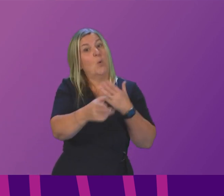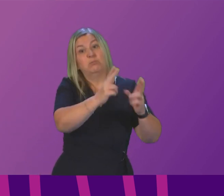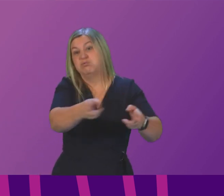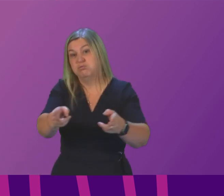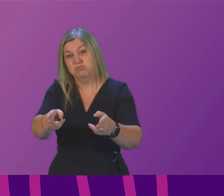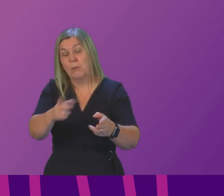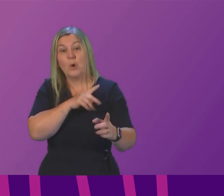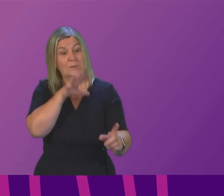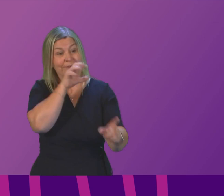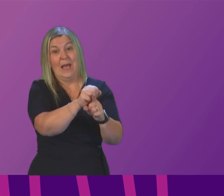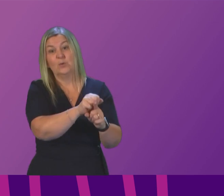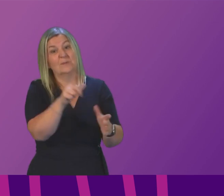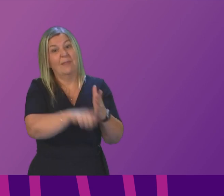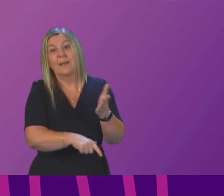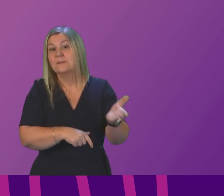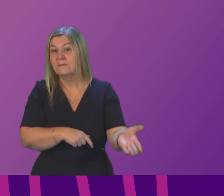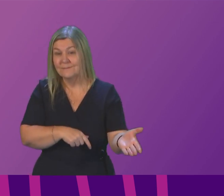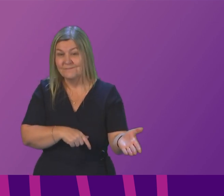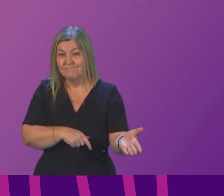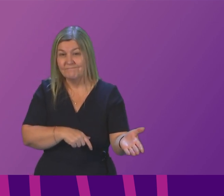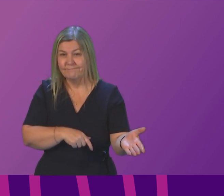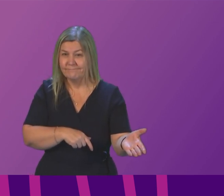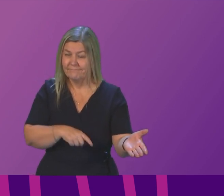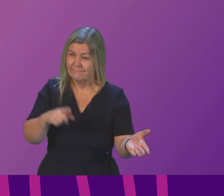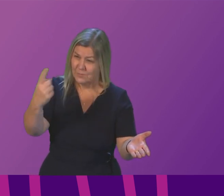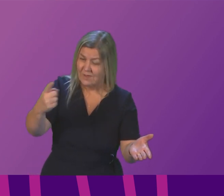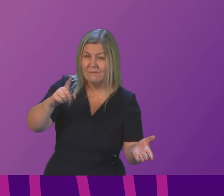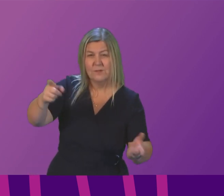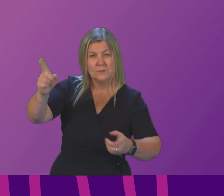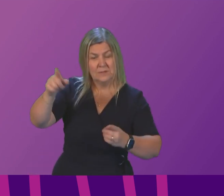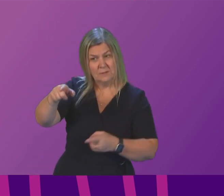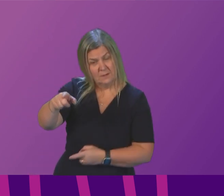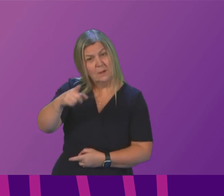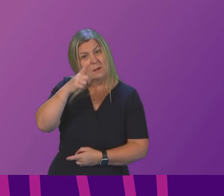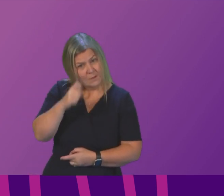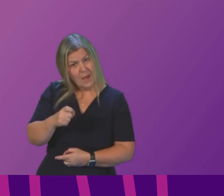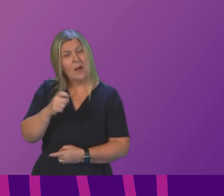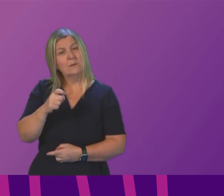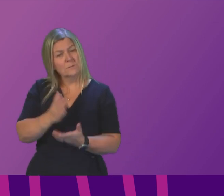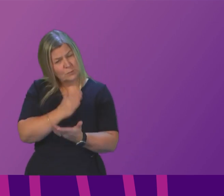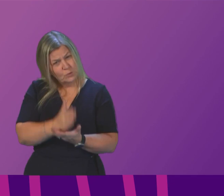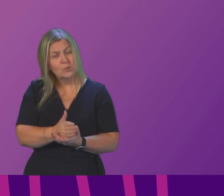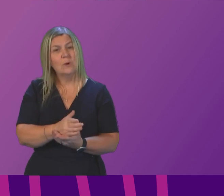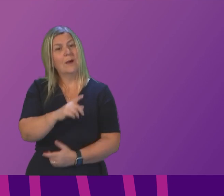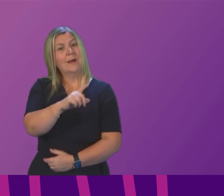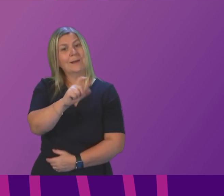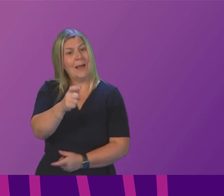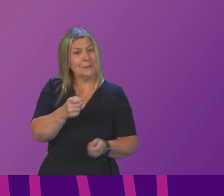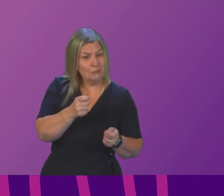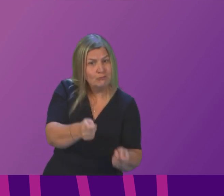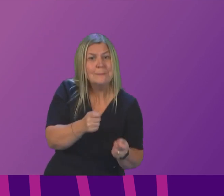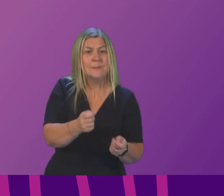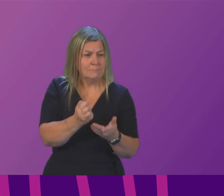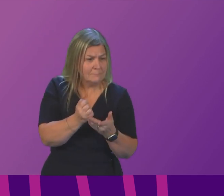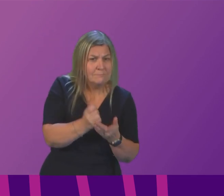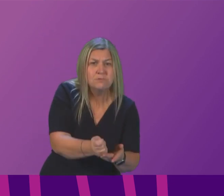too late Will the First Minister ensure that at the very least cancer surgery and treatment is not cancelled or delayed